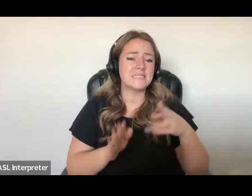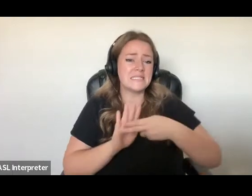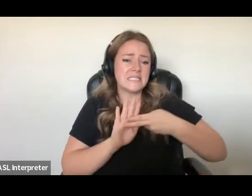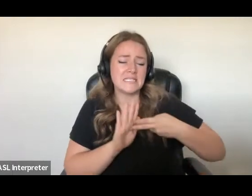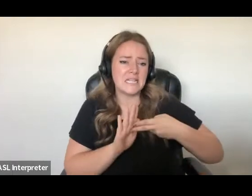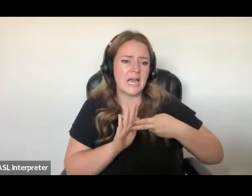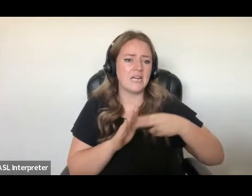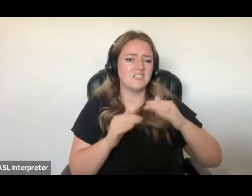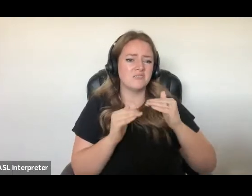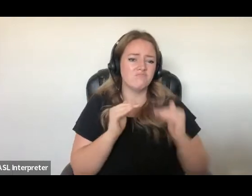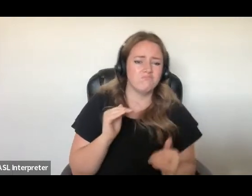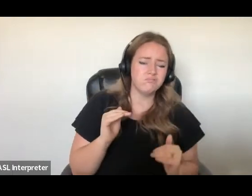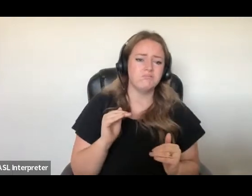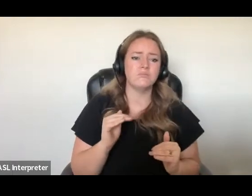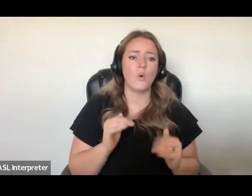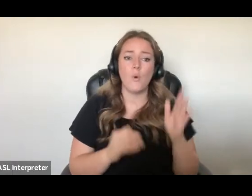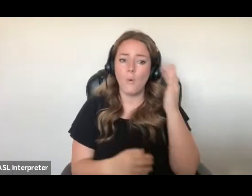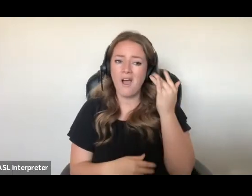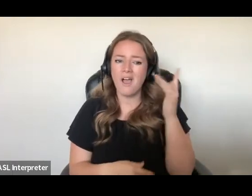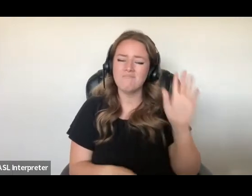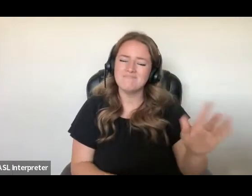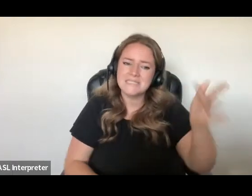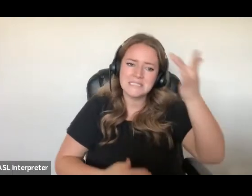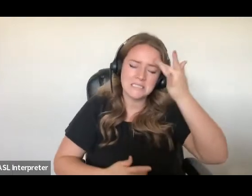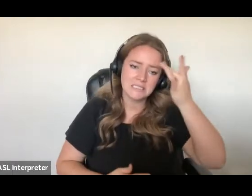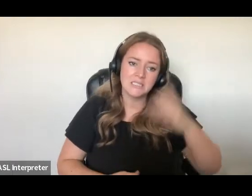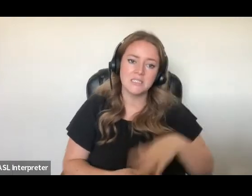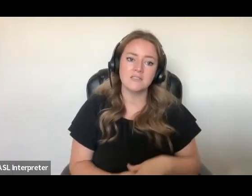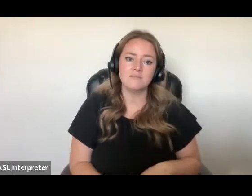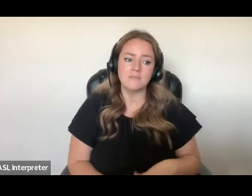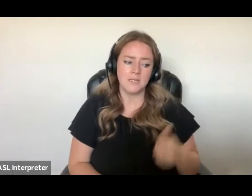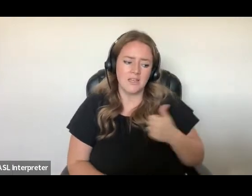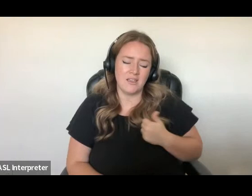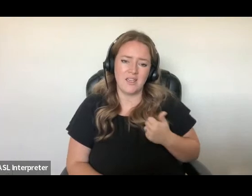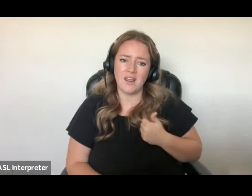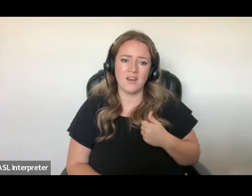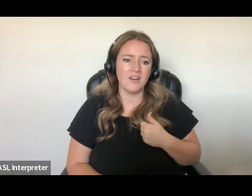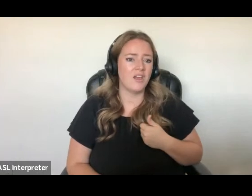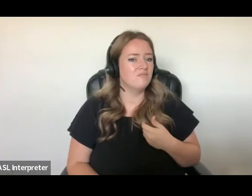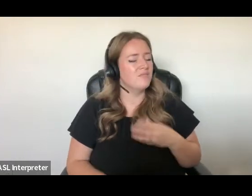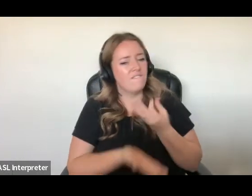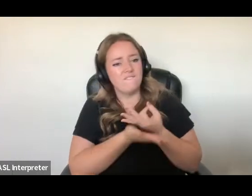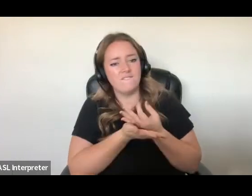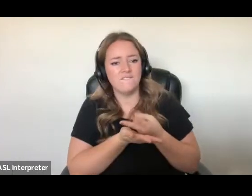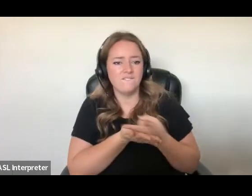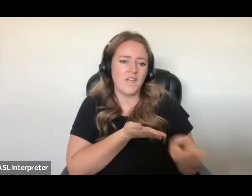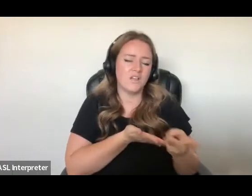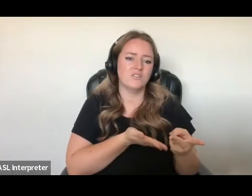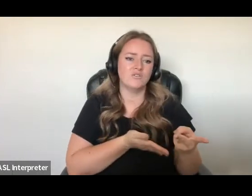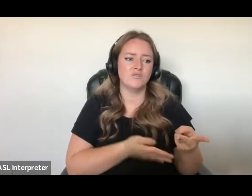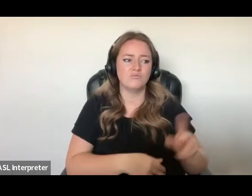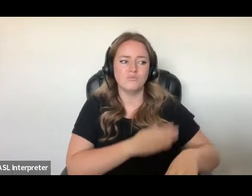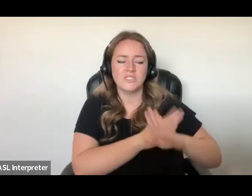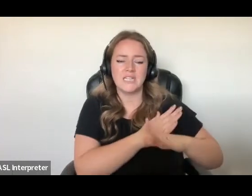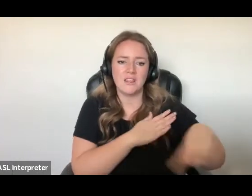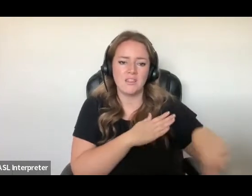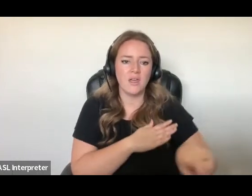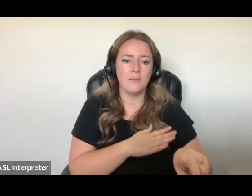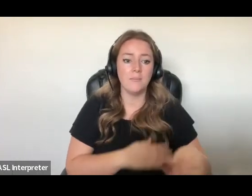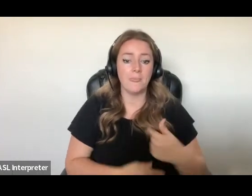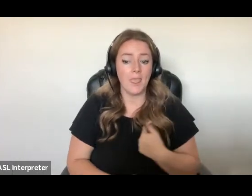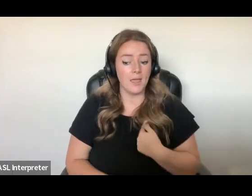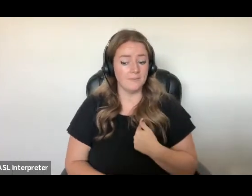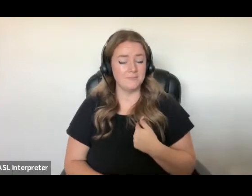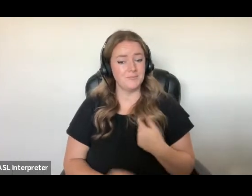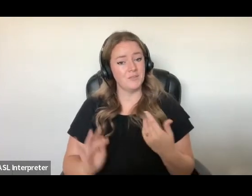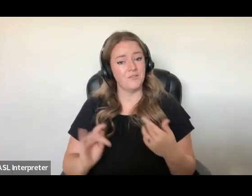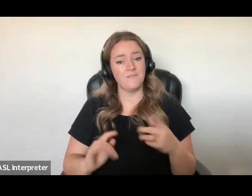detention penalizes those who Canada has failed to protect. I am the first point of contact for those seeking assistance from the Immigration and